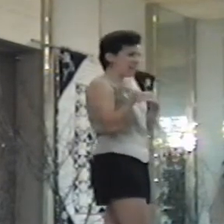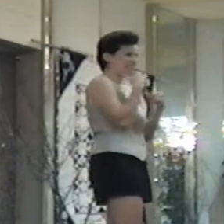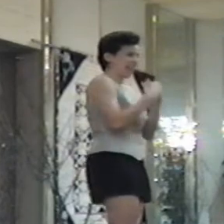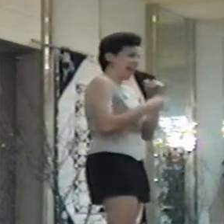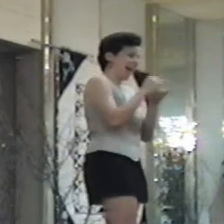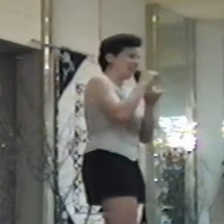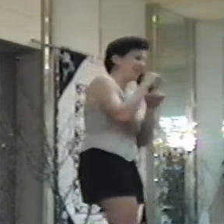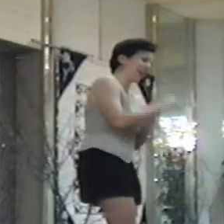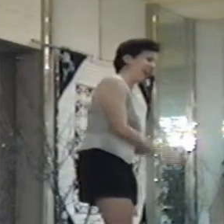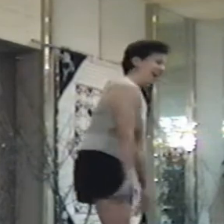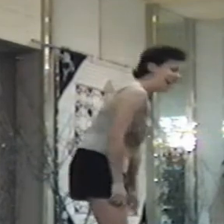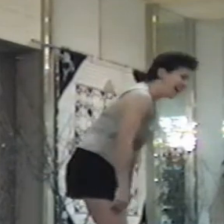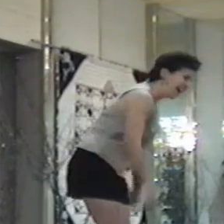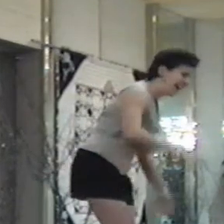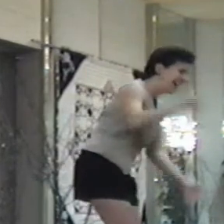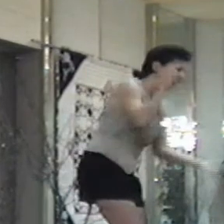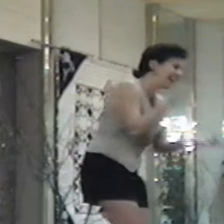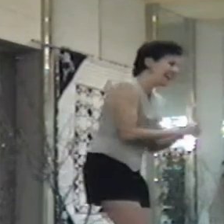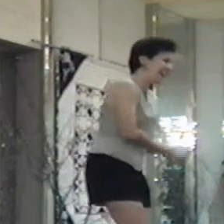I think I always have the last word.